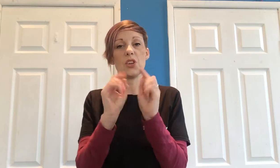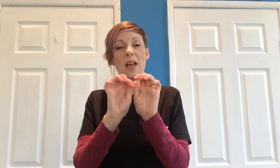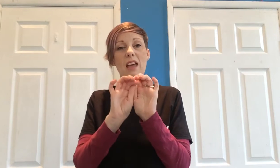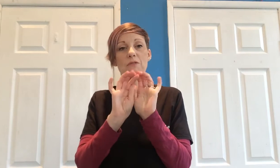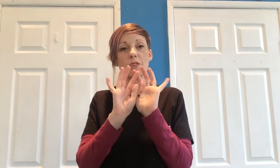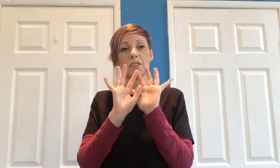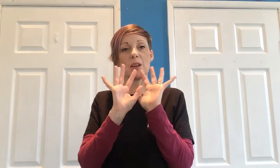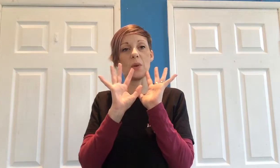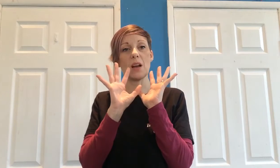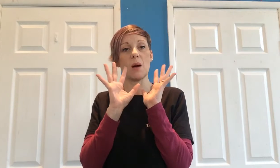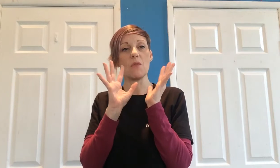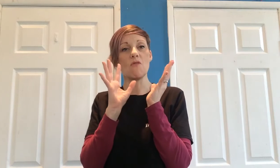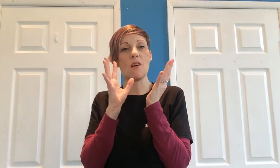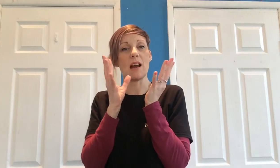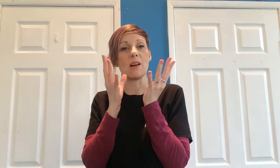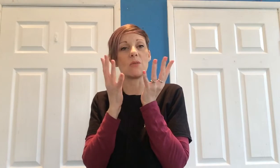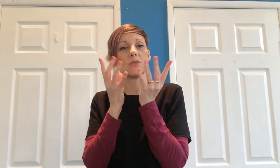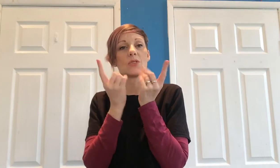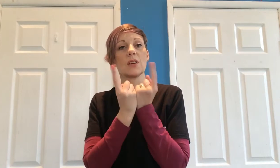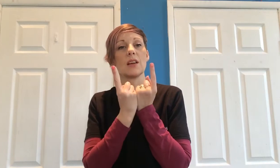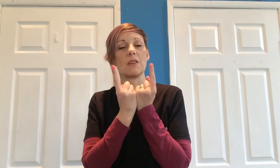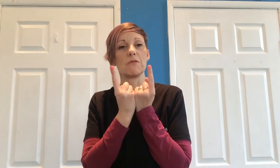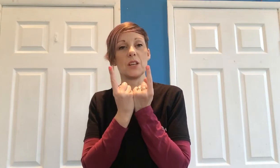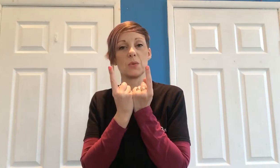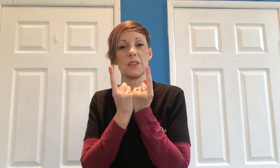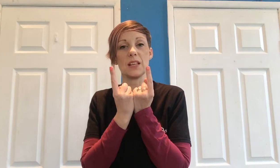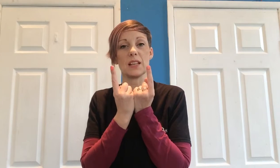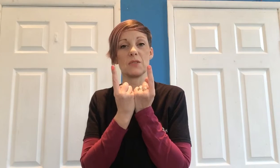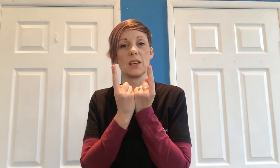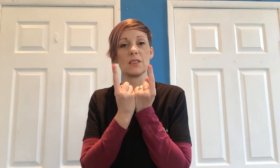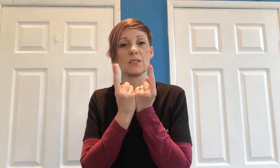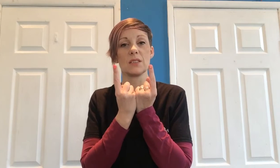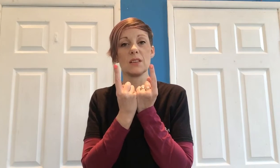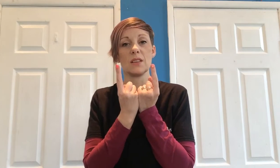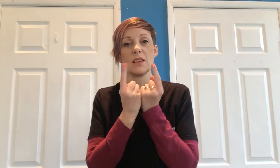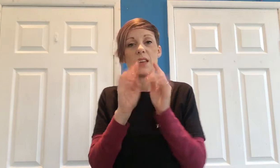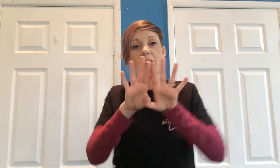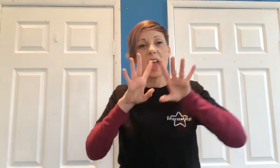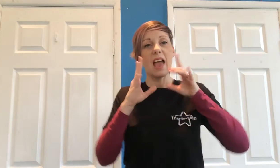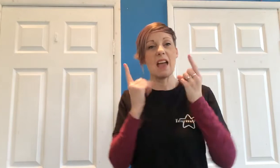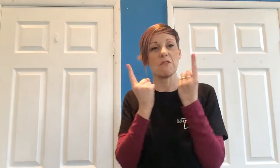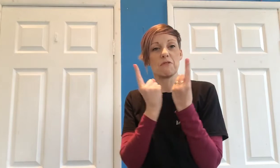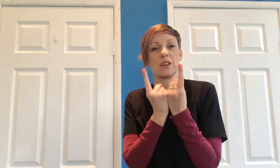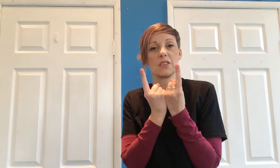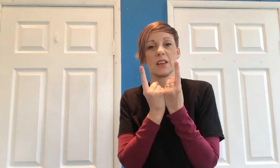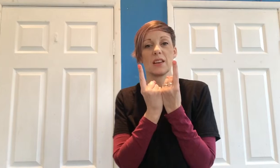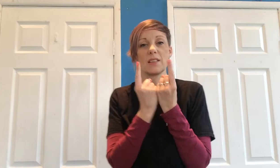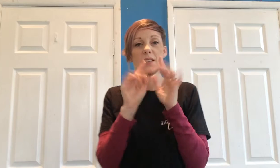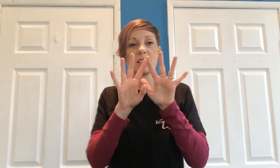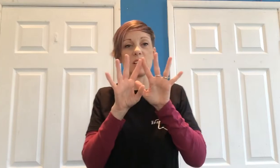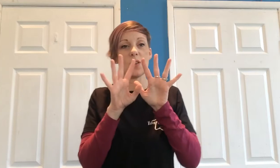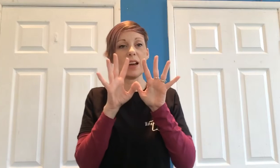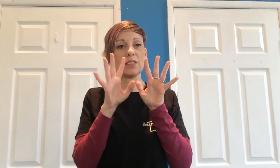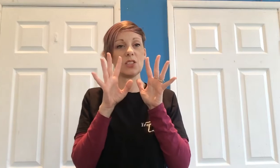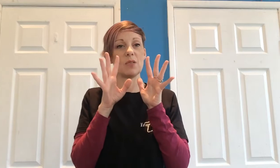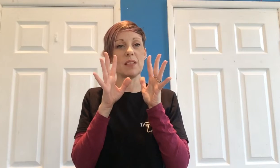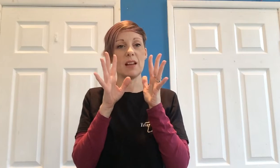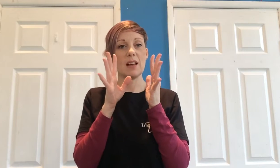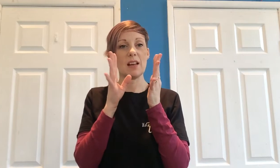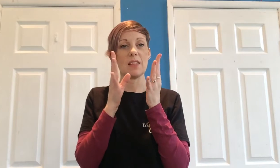to do everything we come around and finish with the index fingers everything so your hands are doing that and